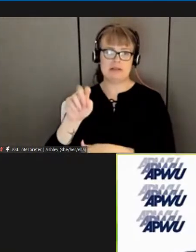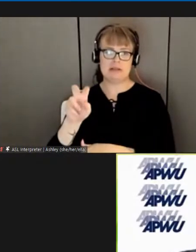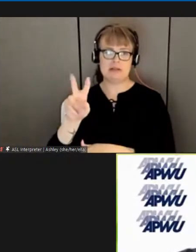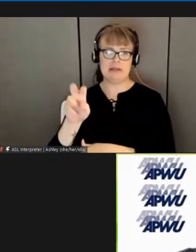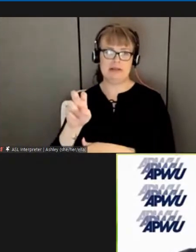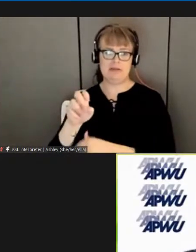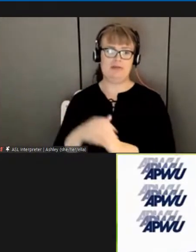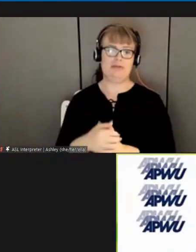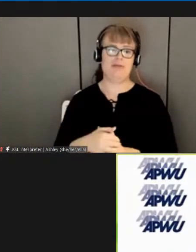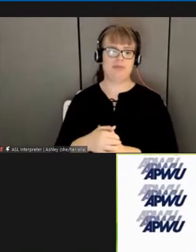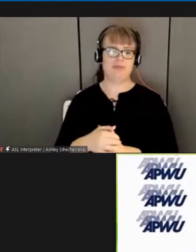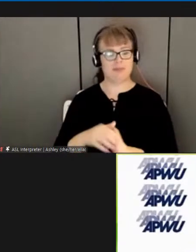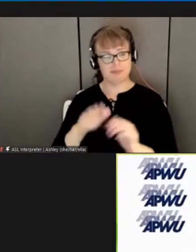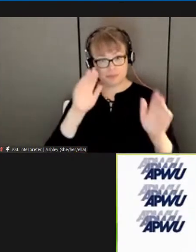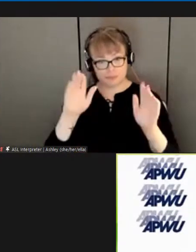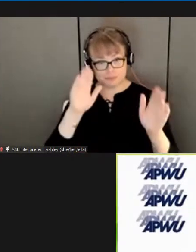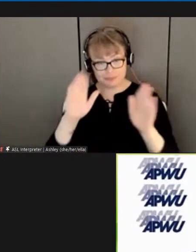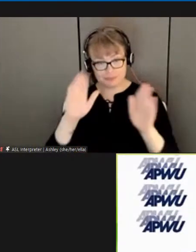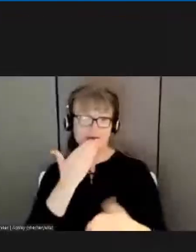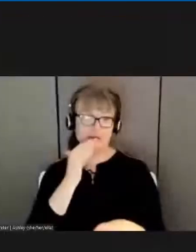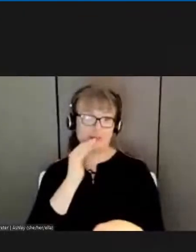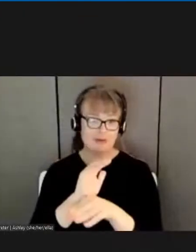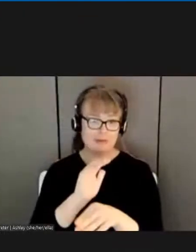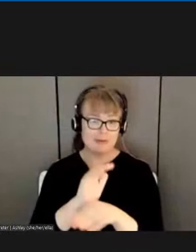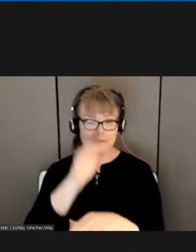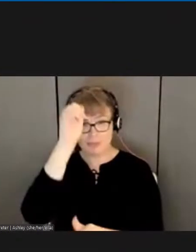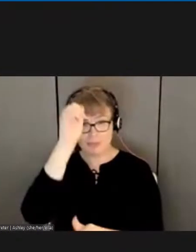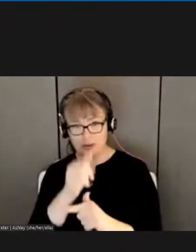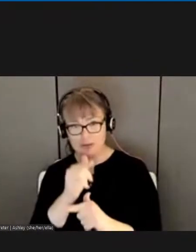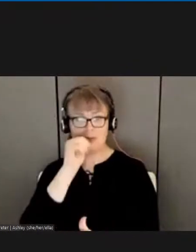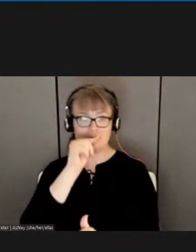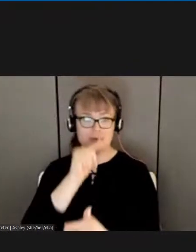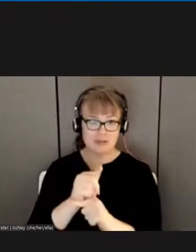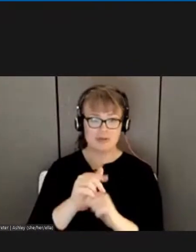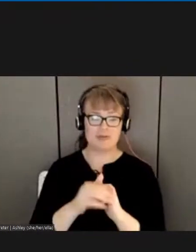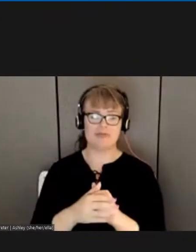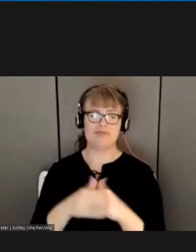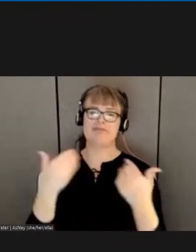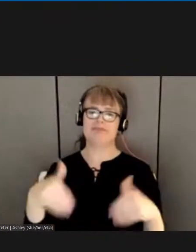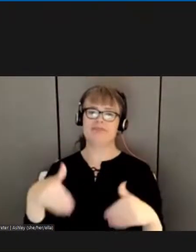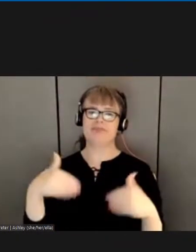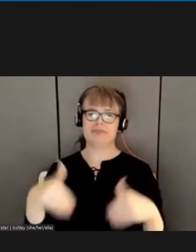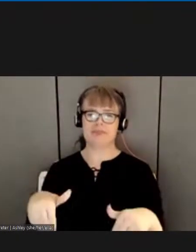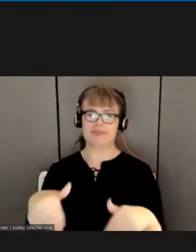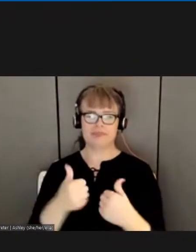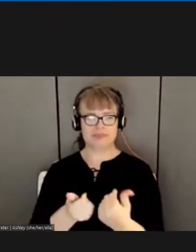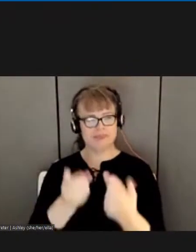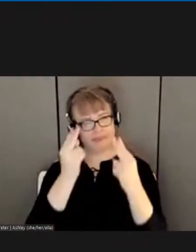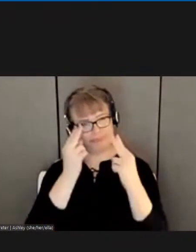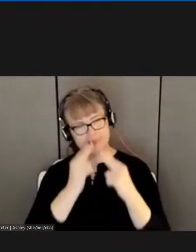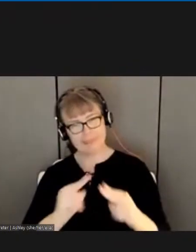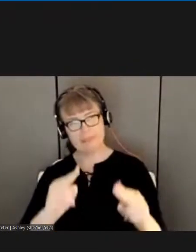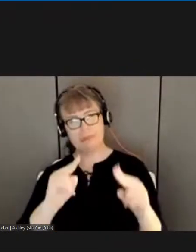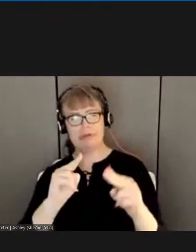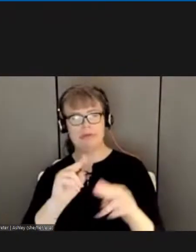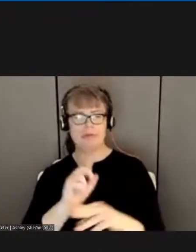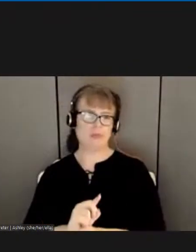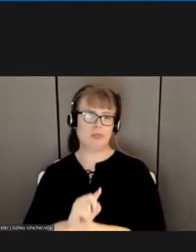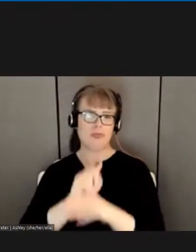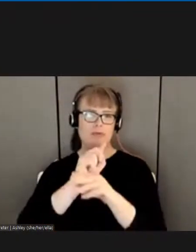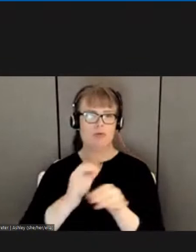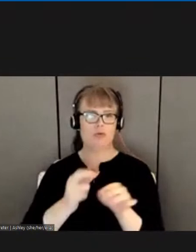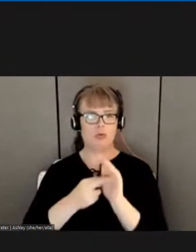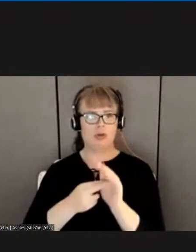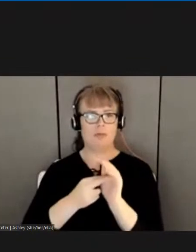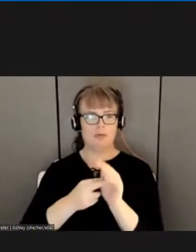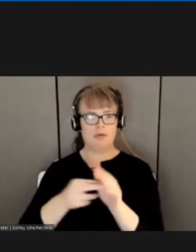Good evening, brothers and sisters. I want to say it's a privilege and an honor to be able to represent the members of the APWU in contract